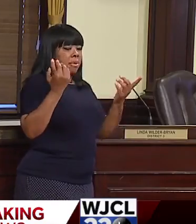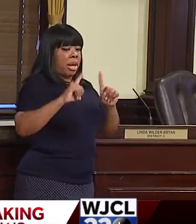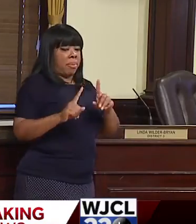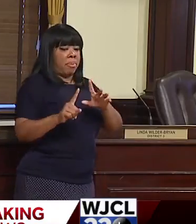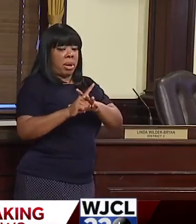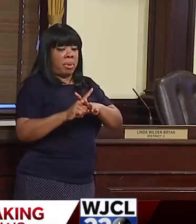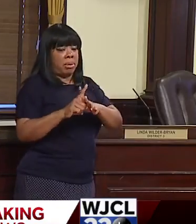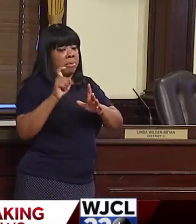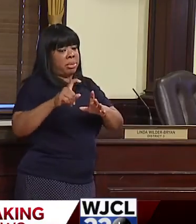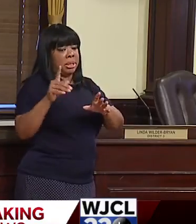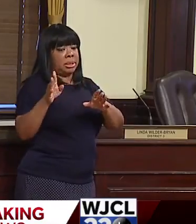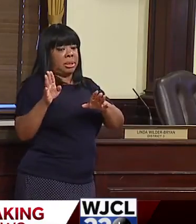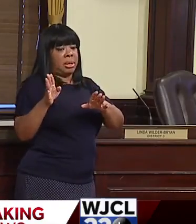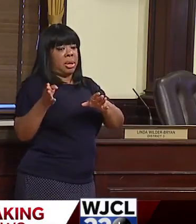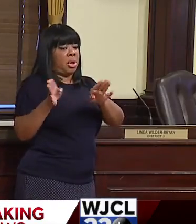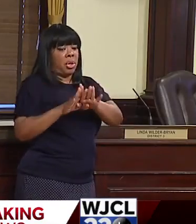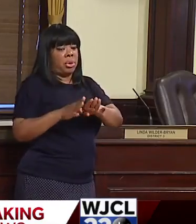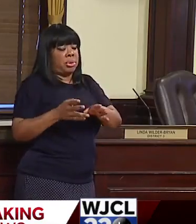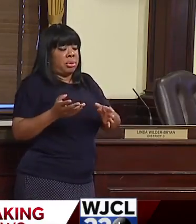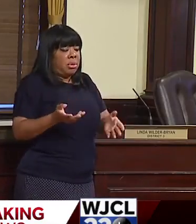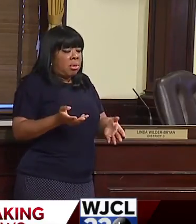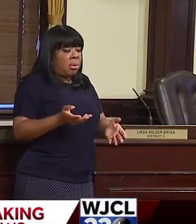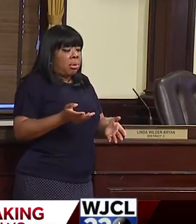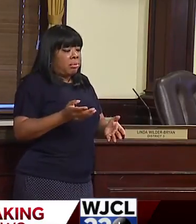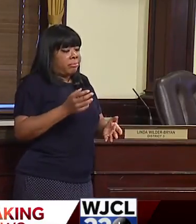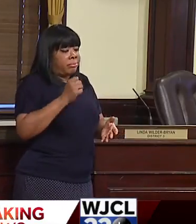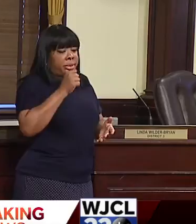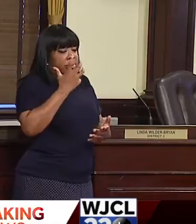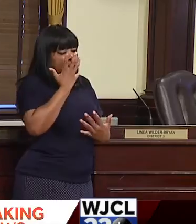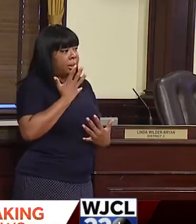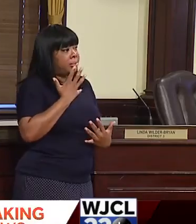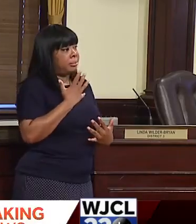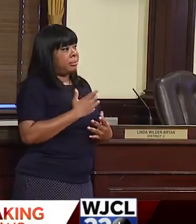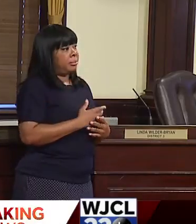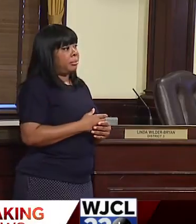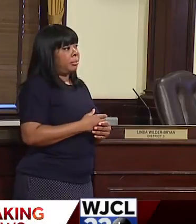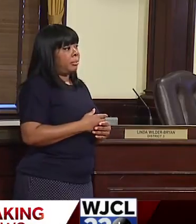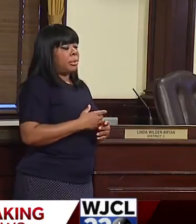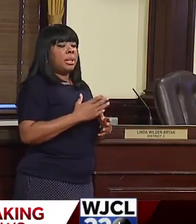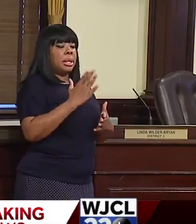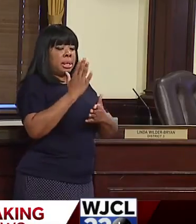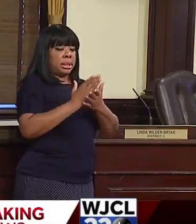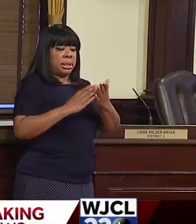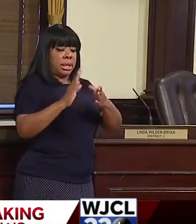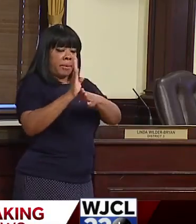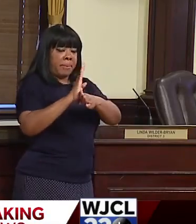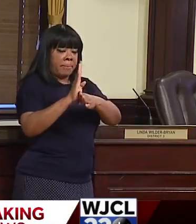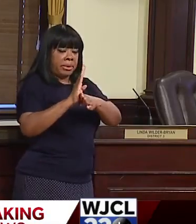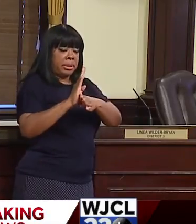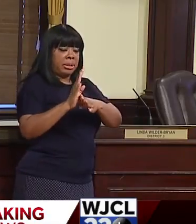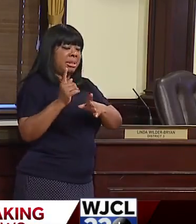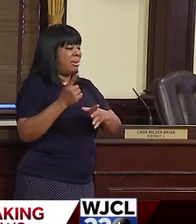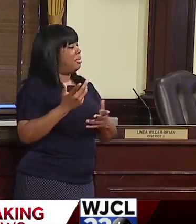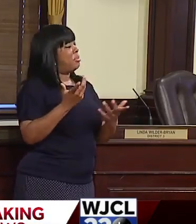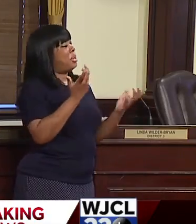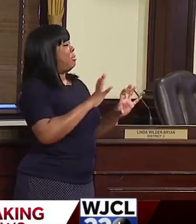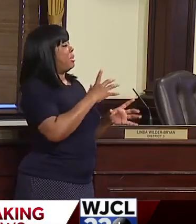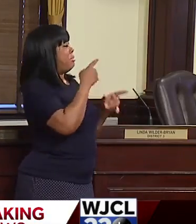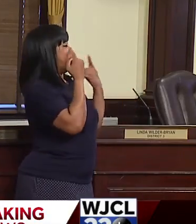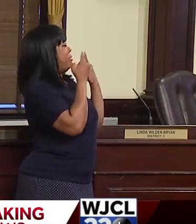Some of these same businesses that will say, well, you know, we don't want to enforce it. We don't want to do all that. But it's their livelihoods that are at stake.